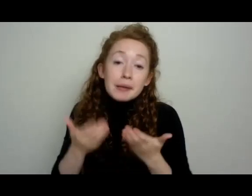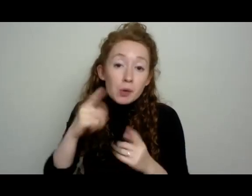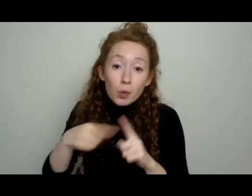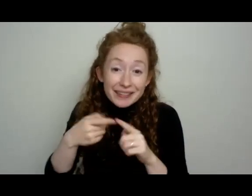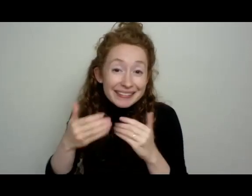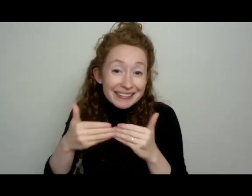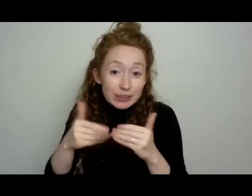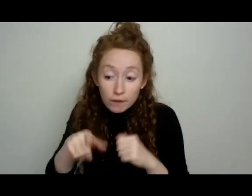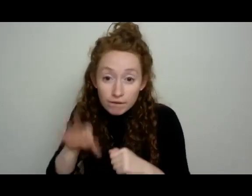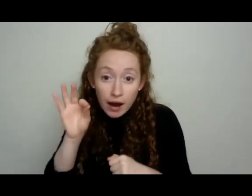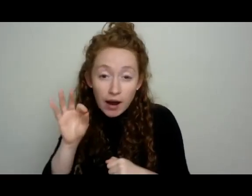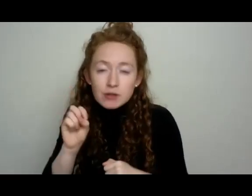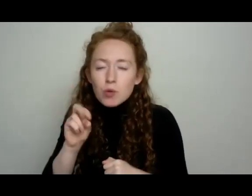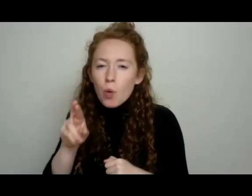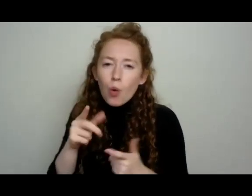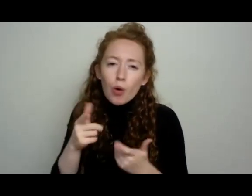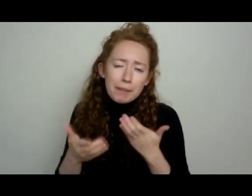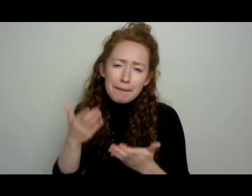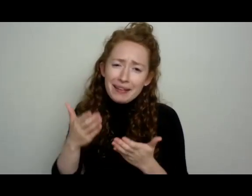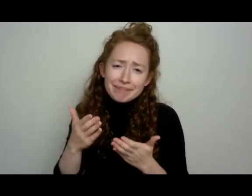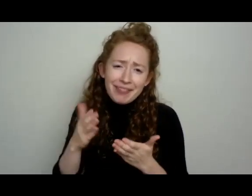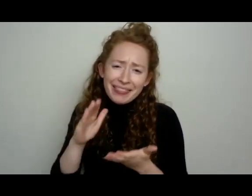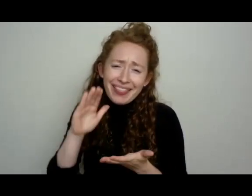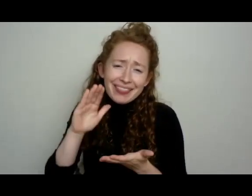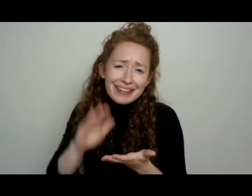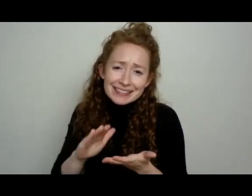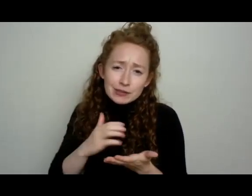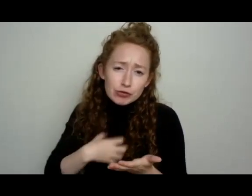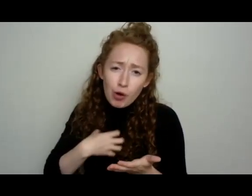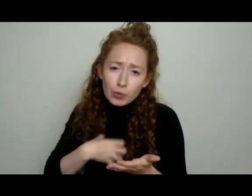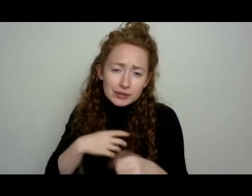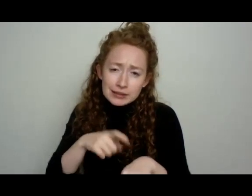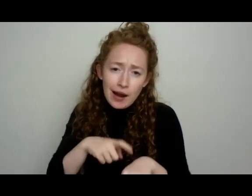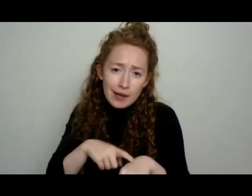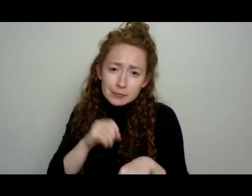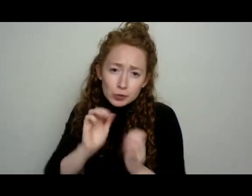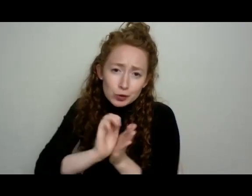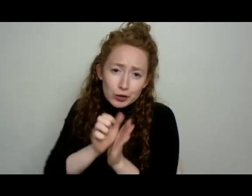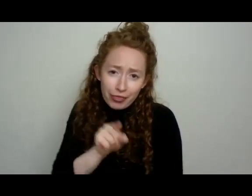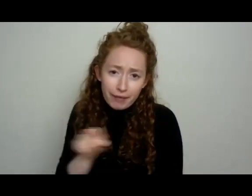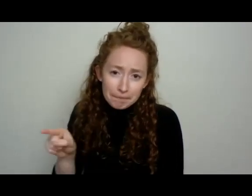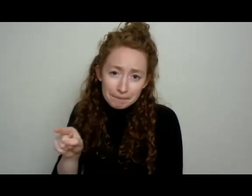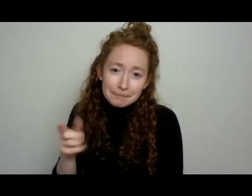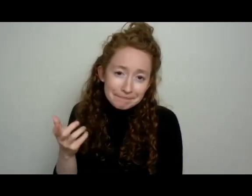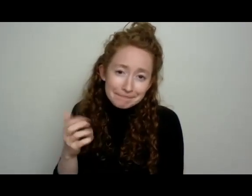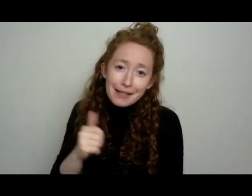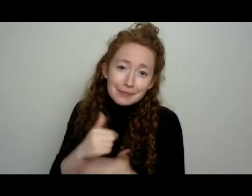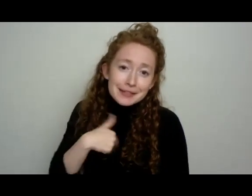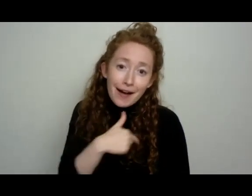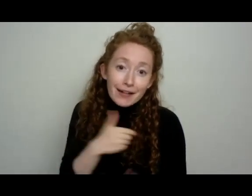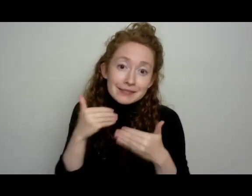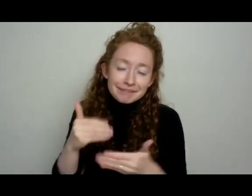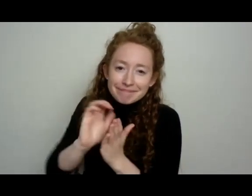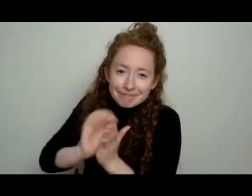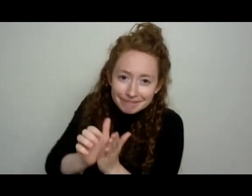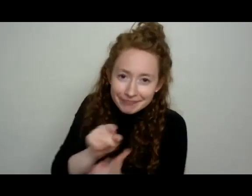or their least gross to squish stages and kind of make our lives easier by extinguishing